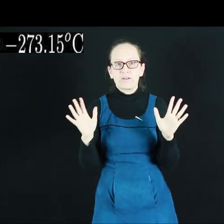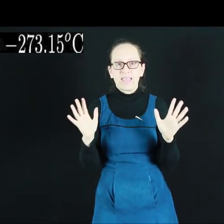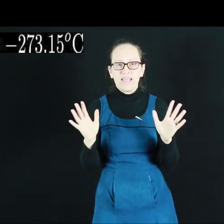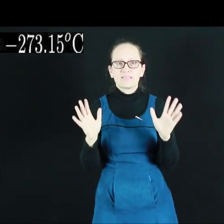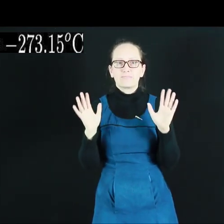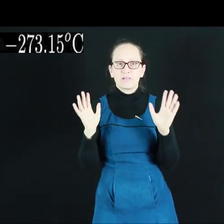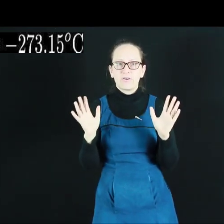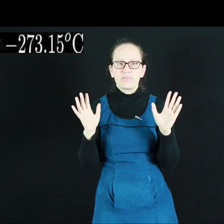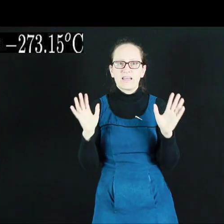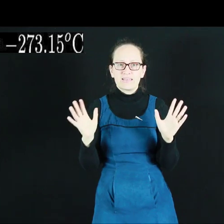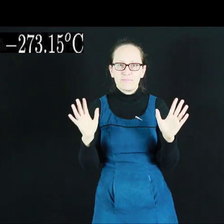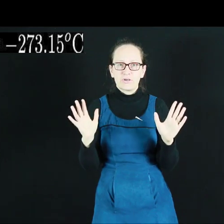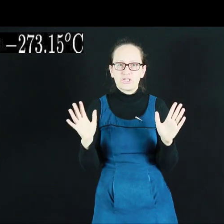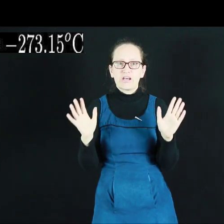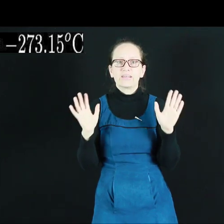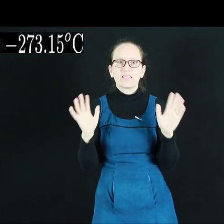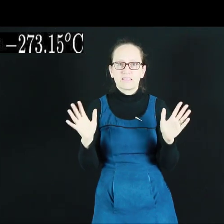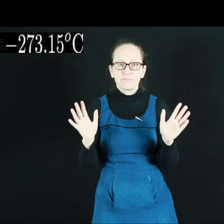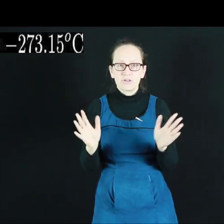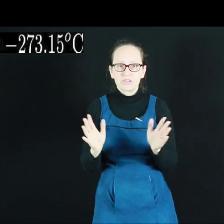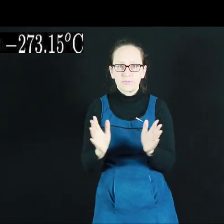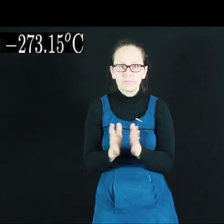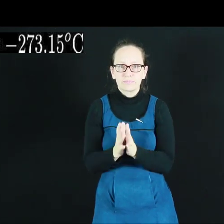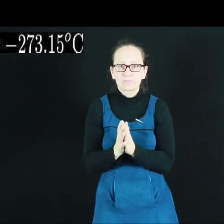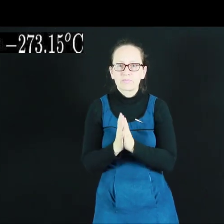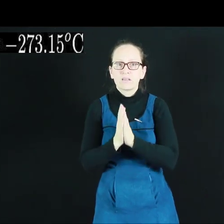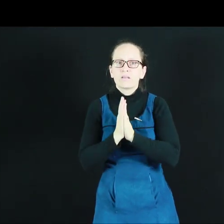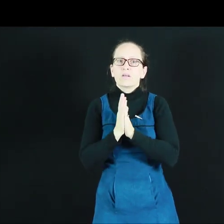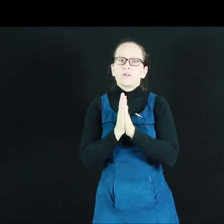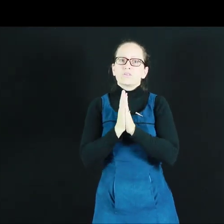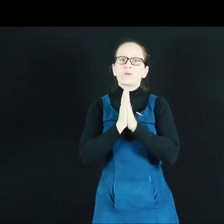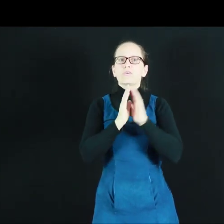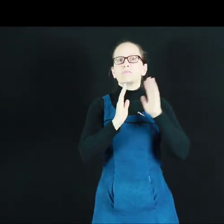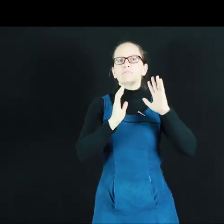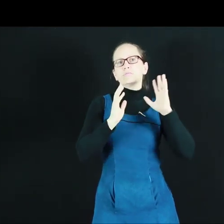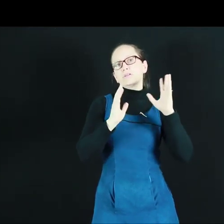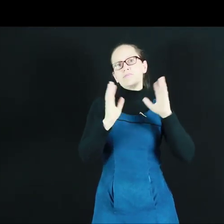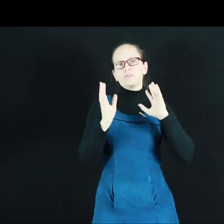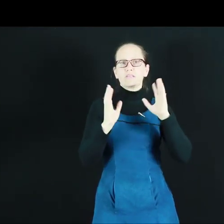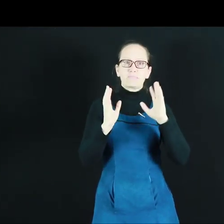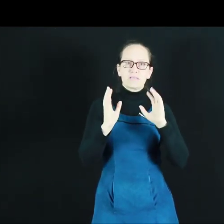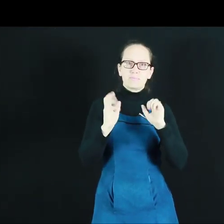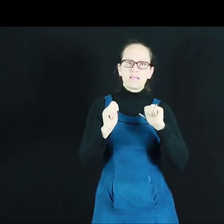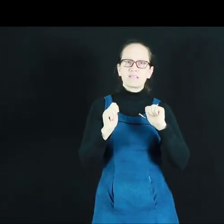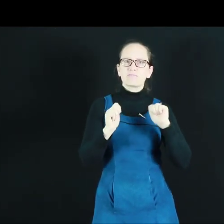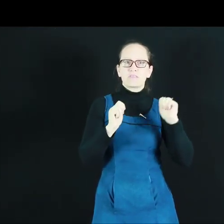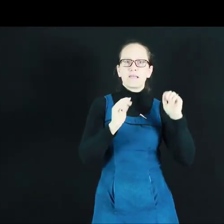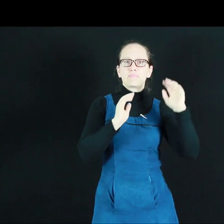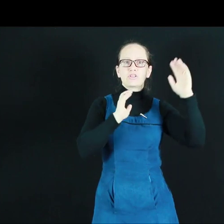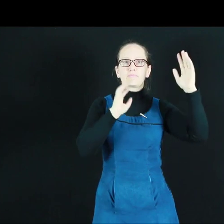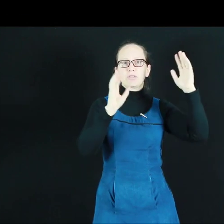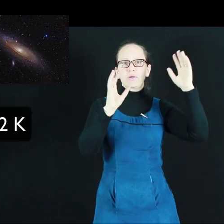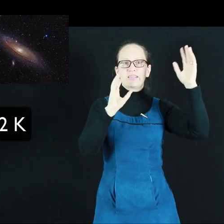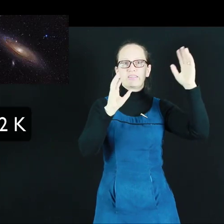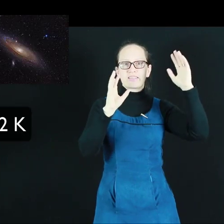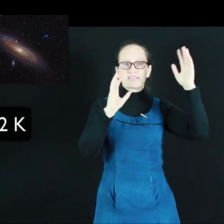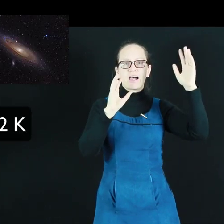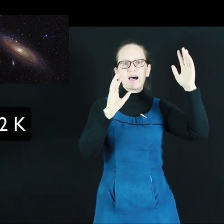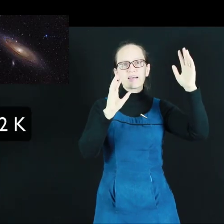get below that temperature. It's impossible. So to give you some perspective, the temperature between the stars